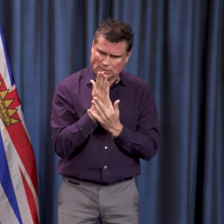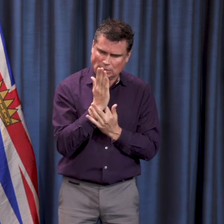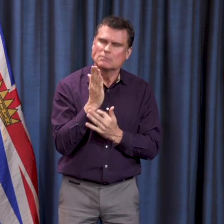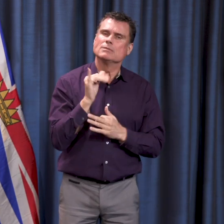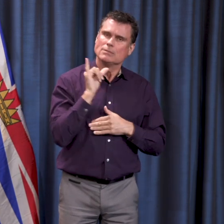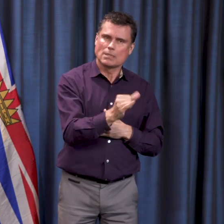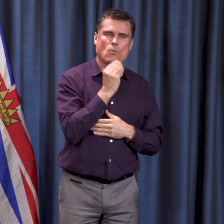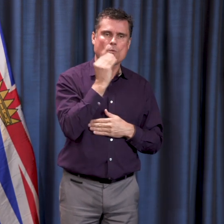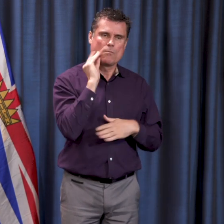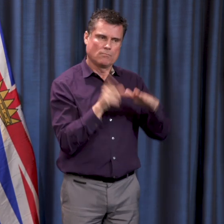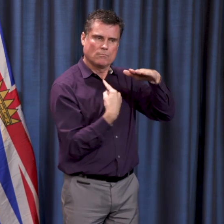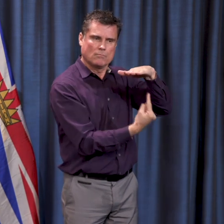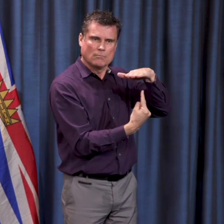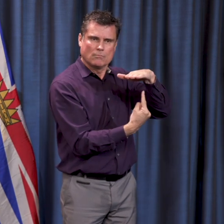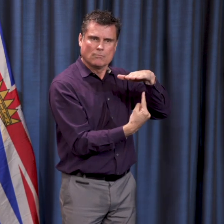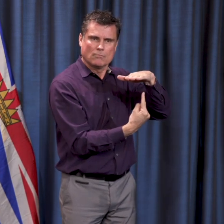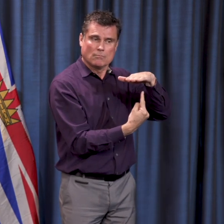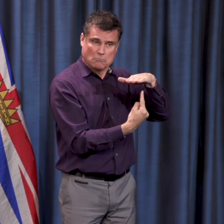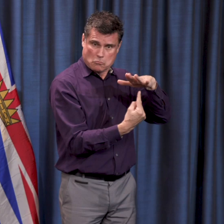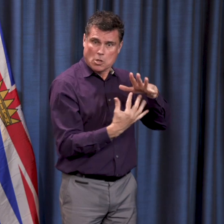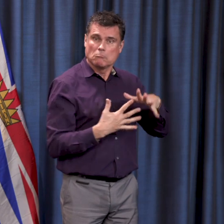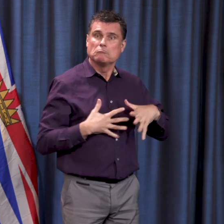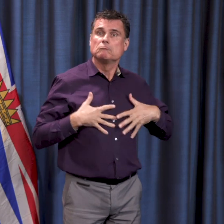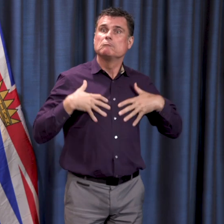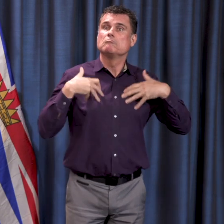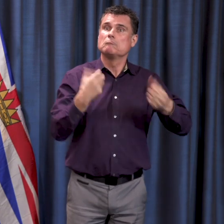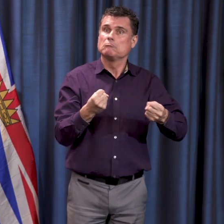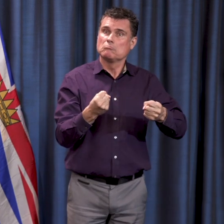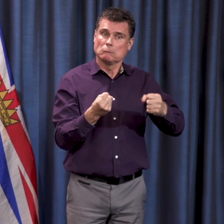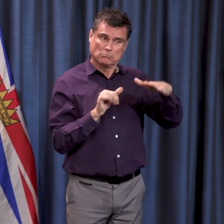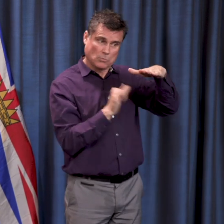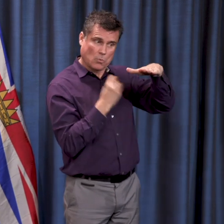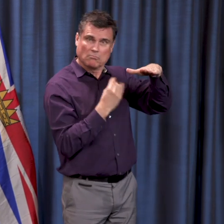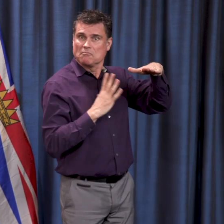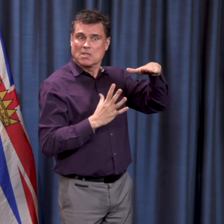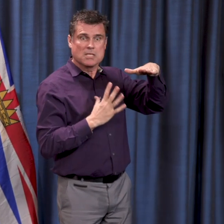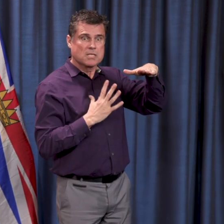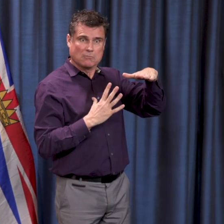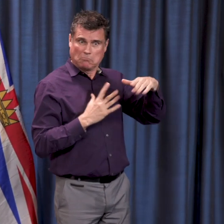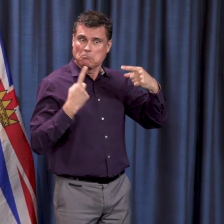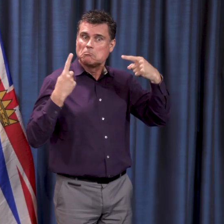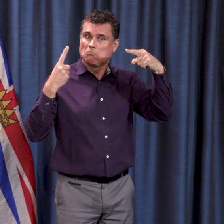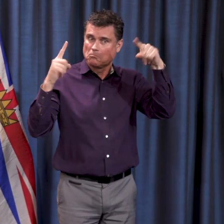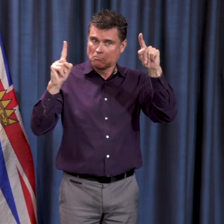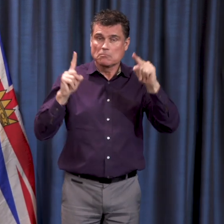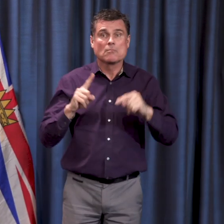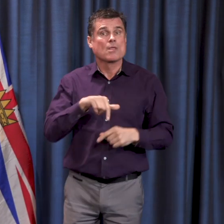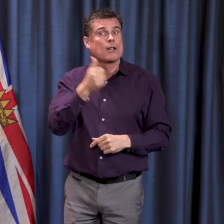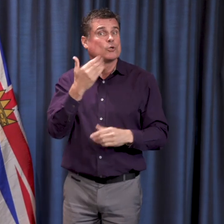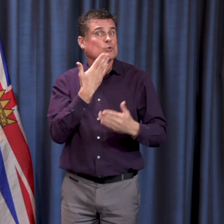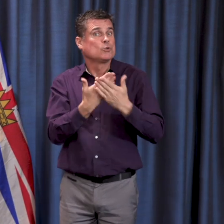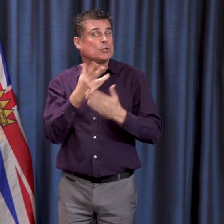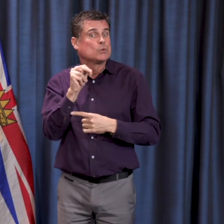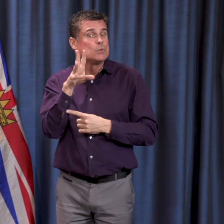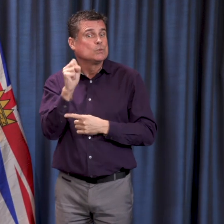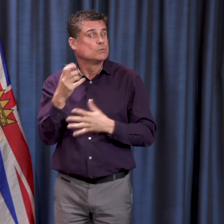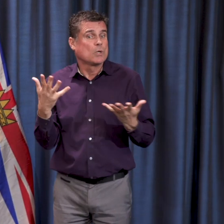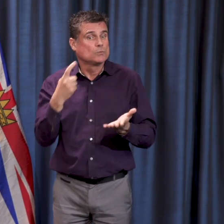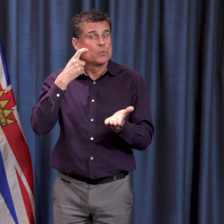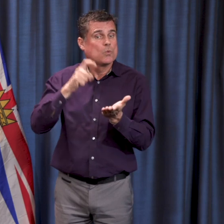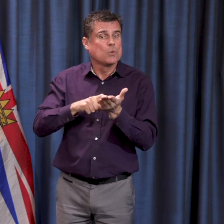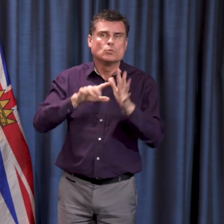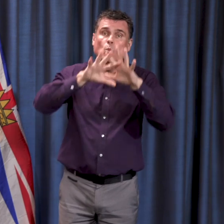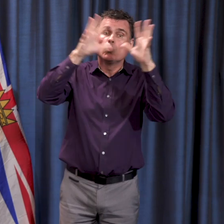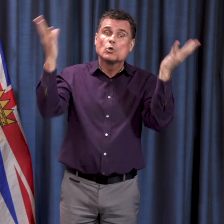And the other positive thing around that is that we're learning from around the world that once you've recovered from this,